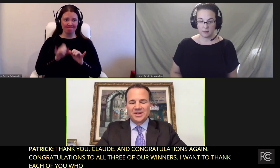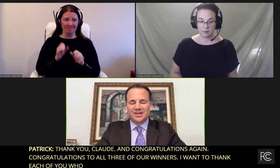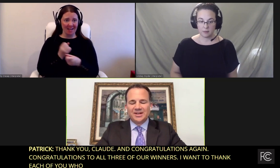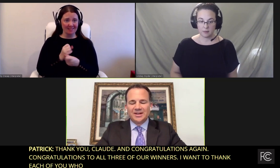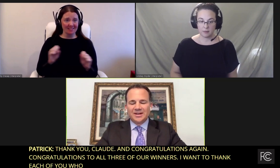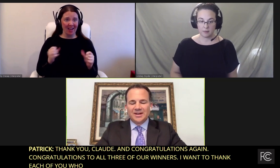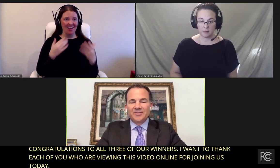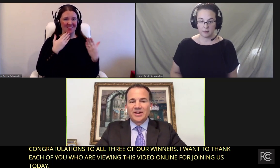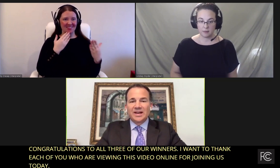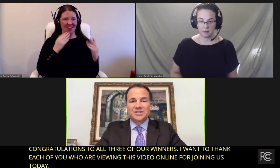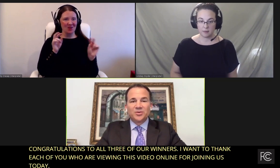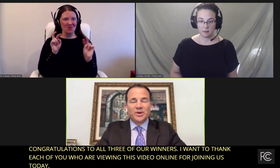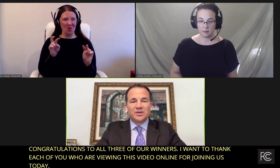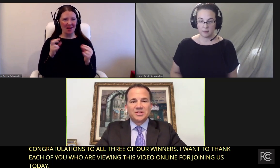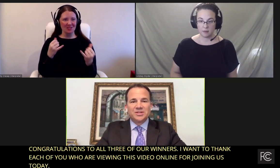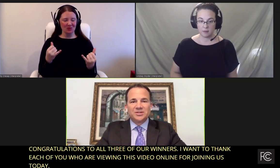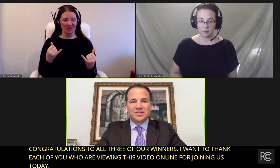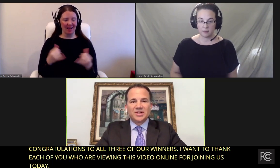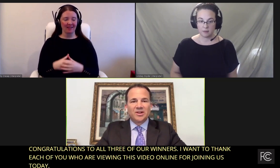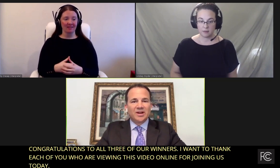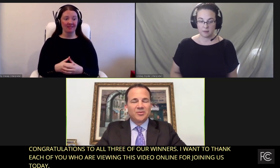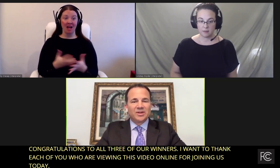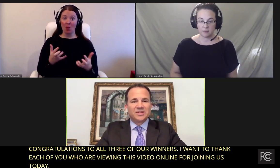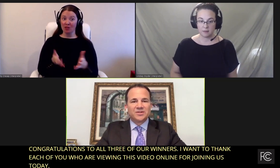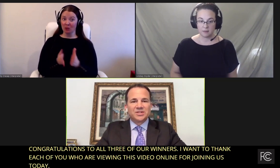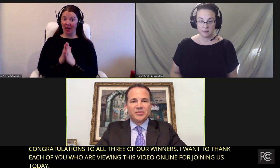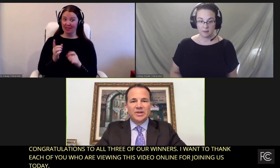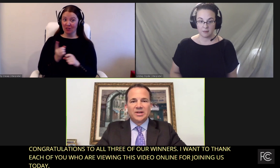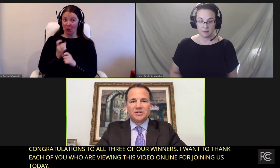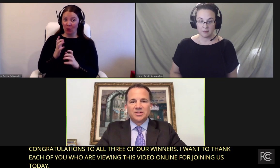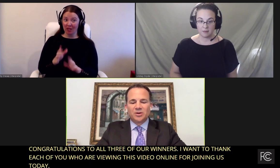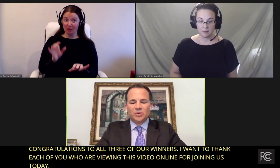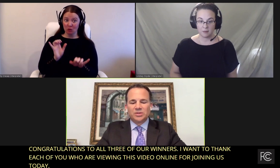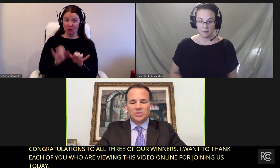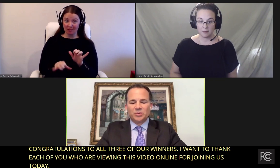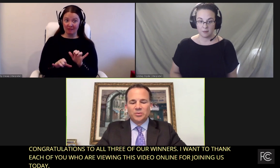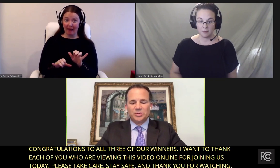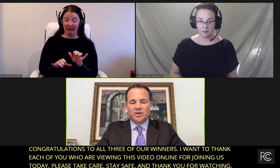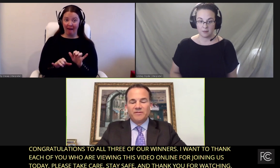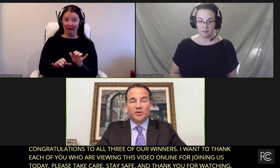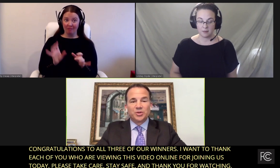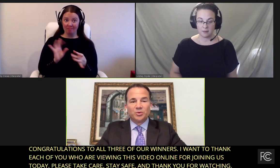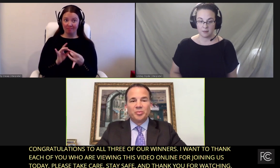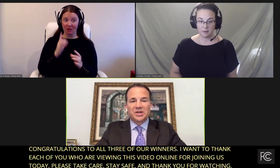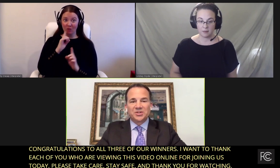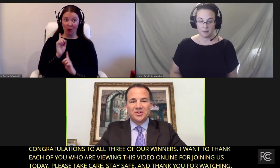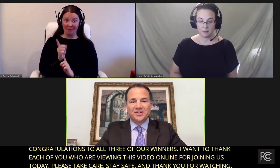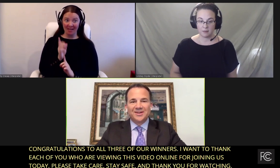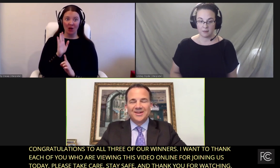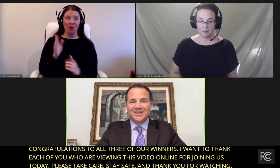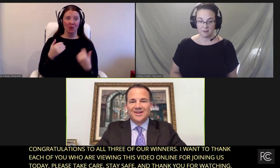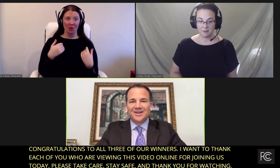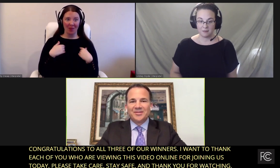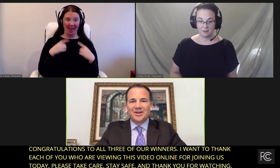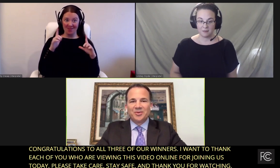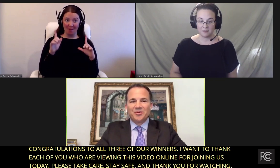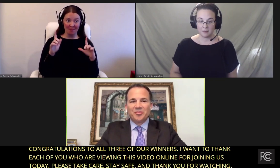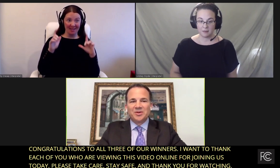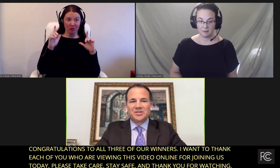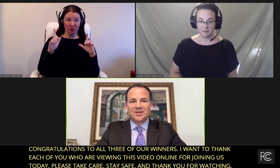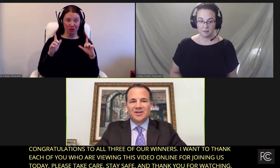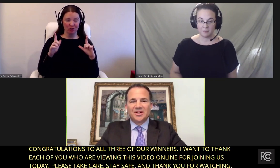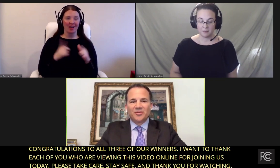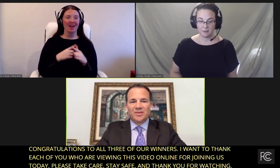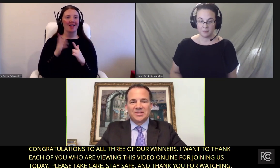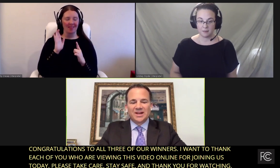you for watching. If I could ask the winners to stay online with us for just a minute or so, we will do a virtual picture that